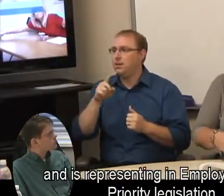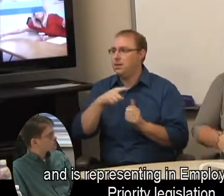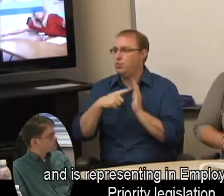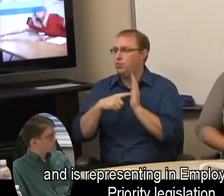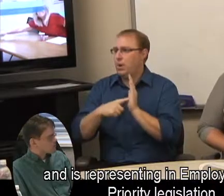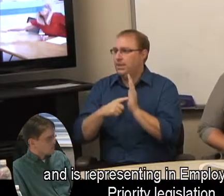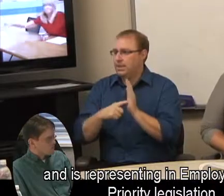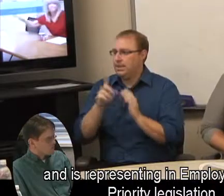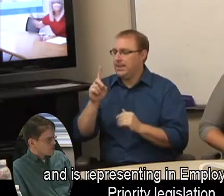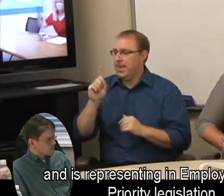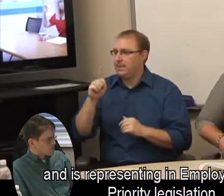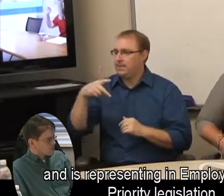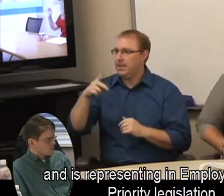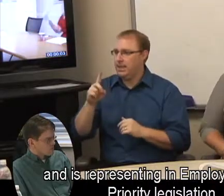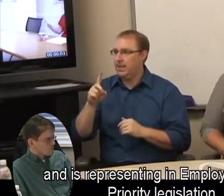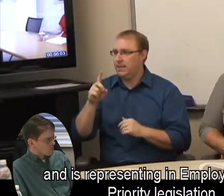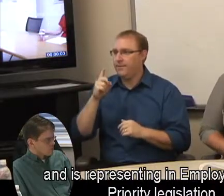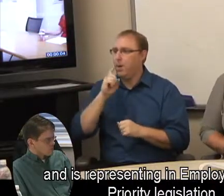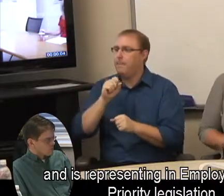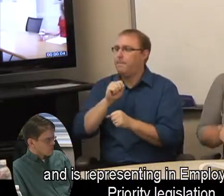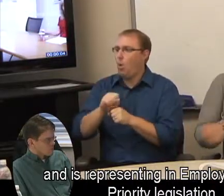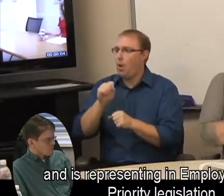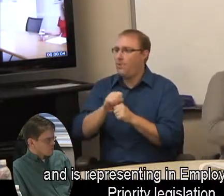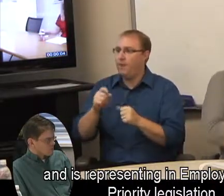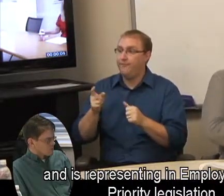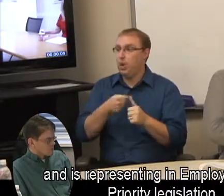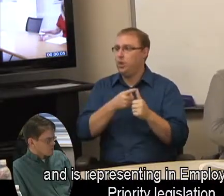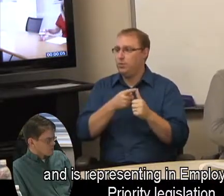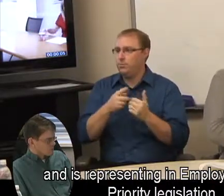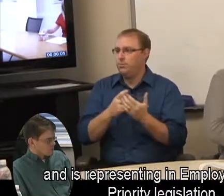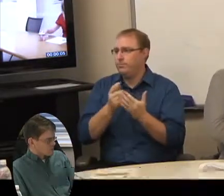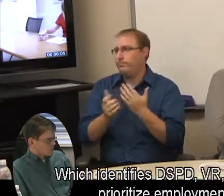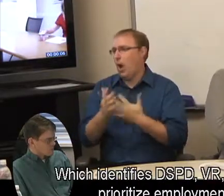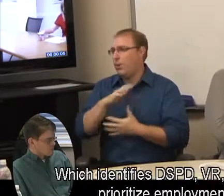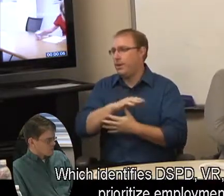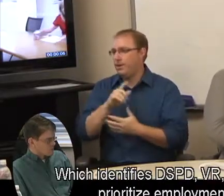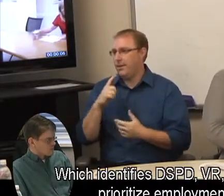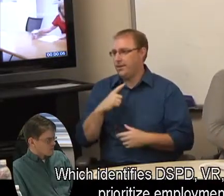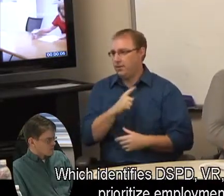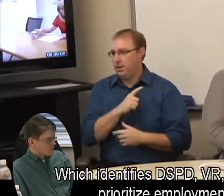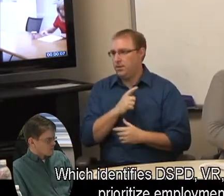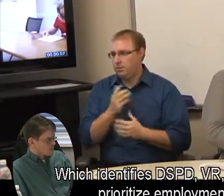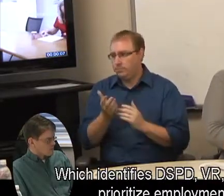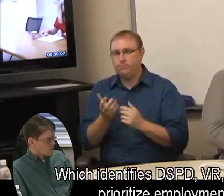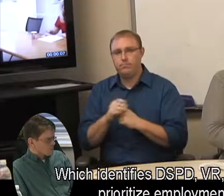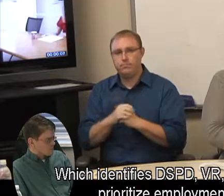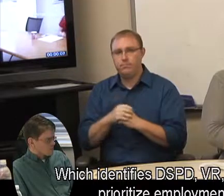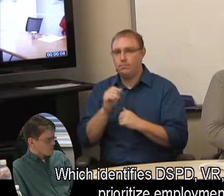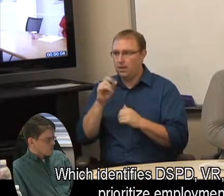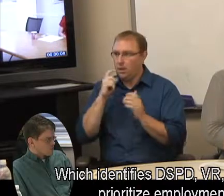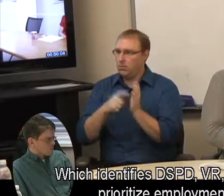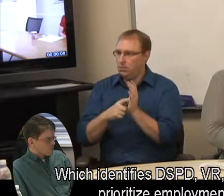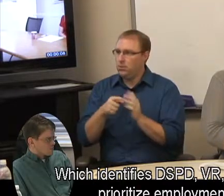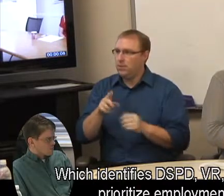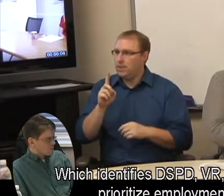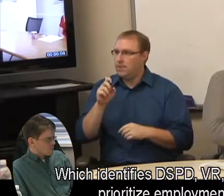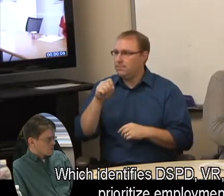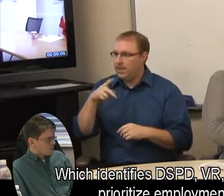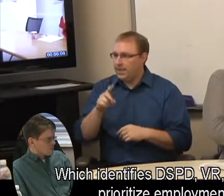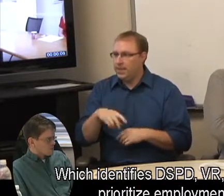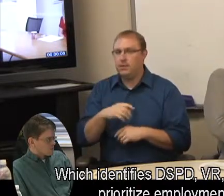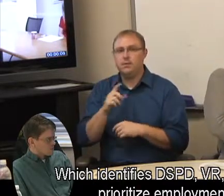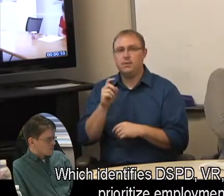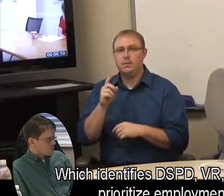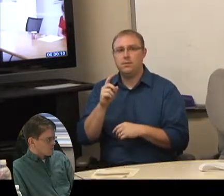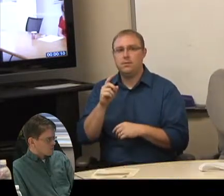representing DSPD in the Employment First Priority Legislation, which identifies DSPD, BR, DWS,